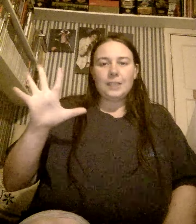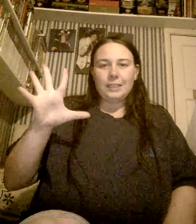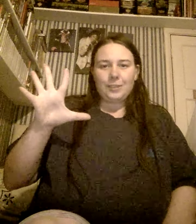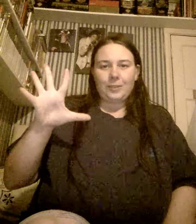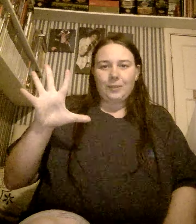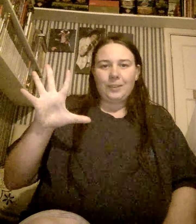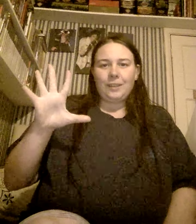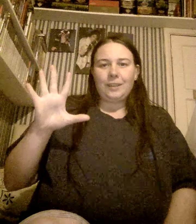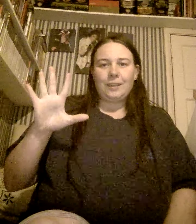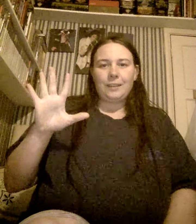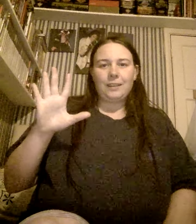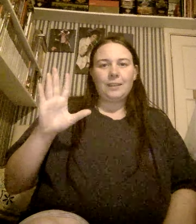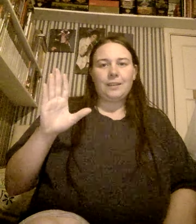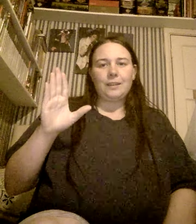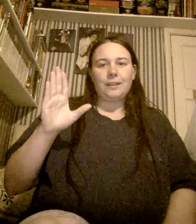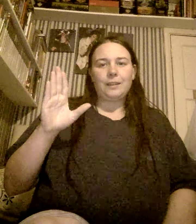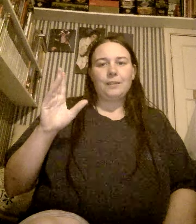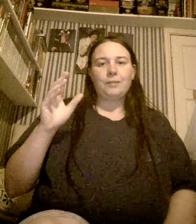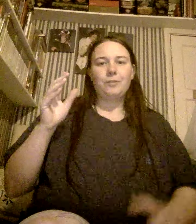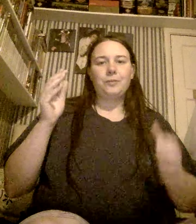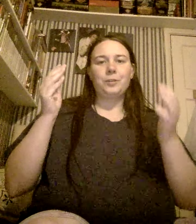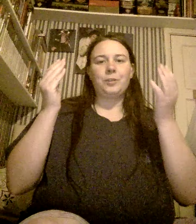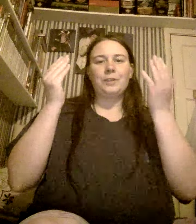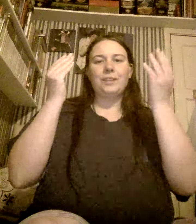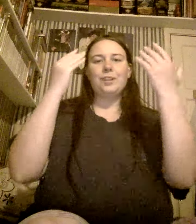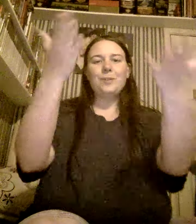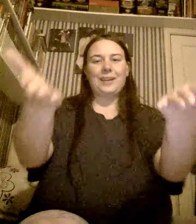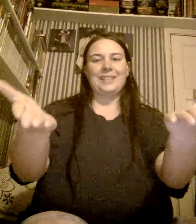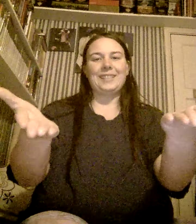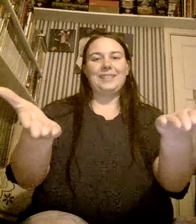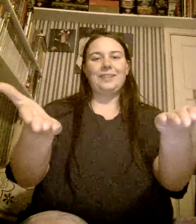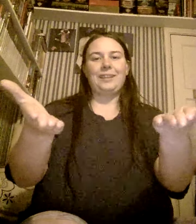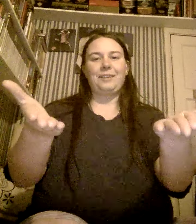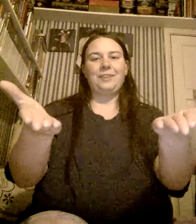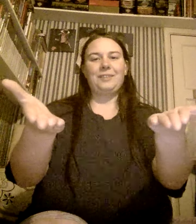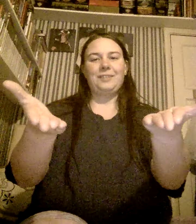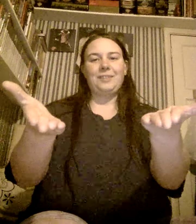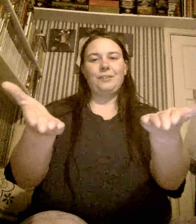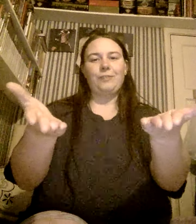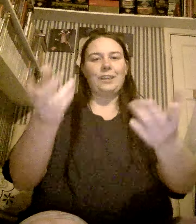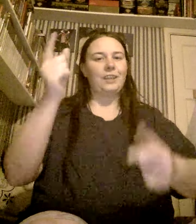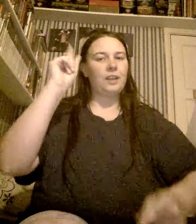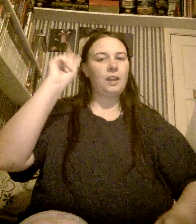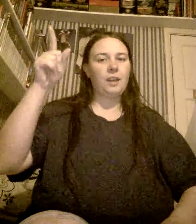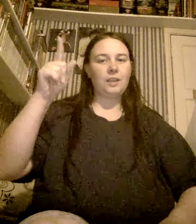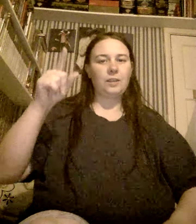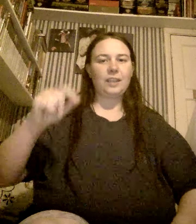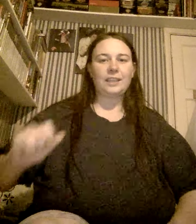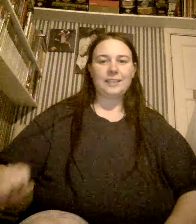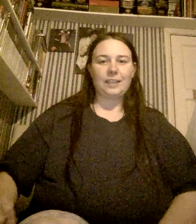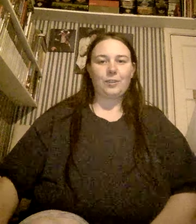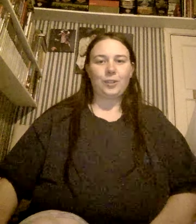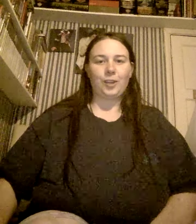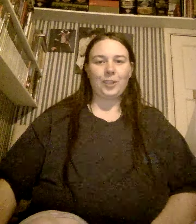sing a song for you guys to let you think, can I sing or not?